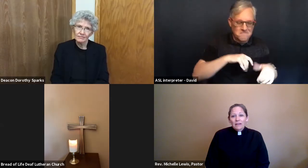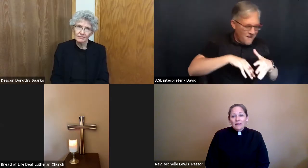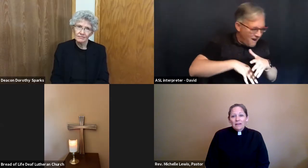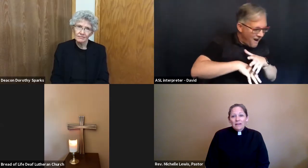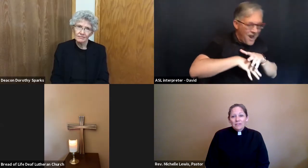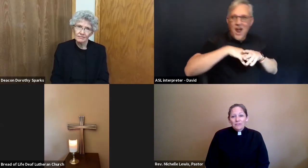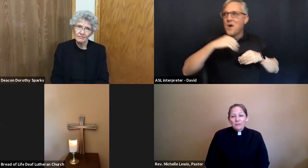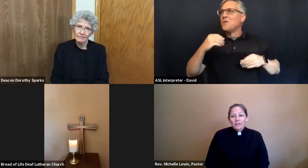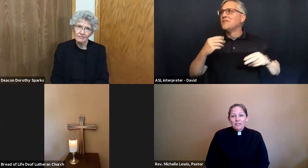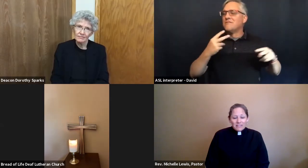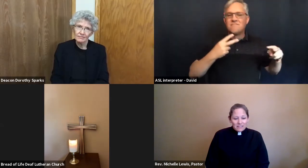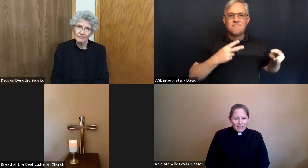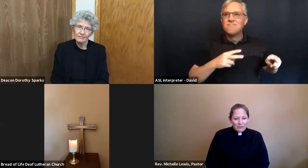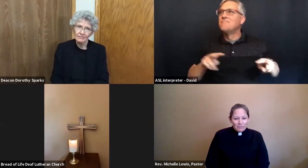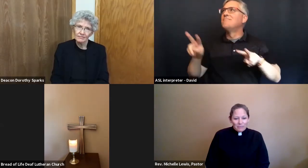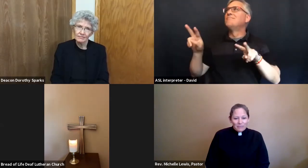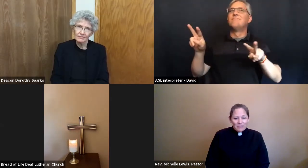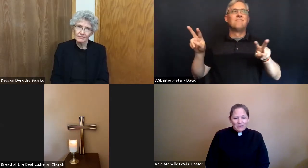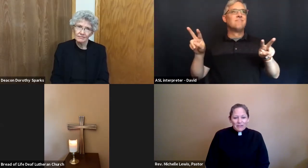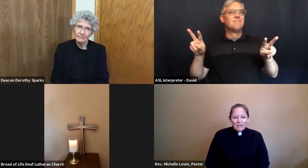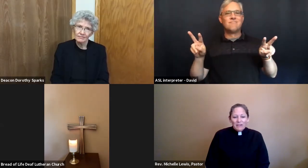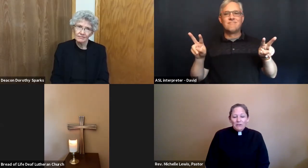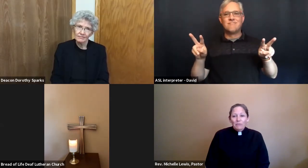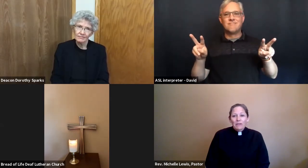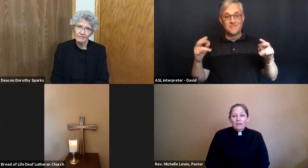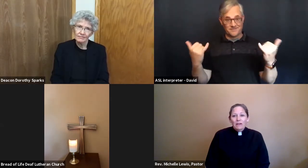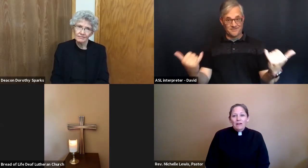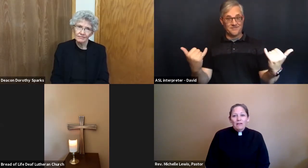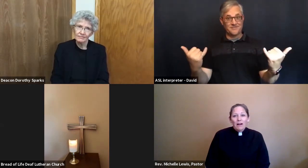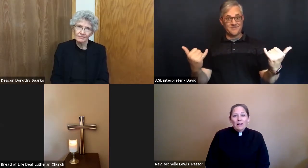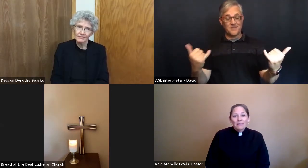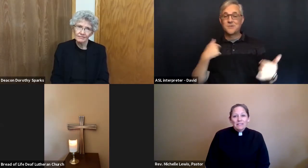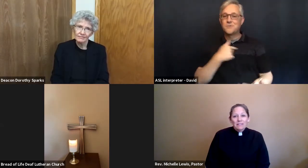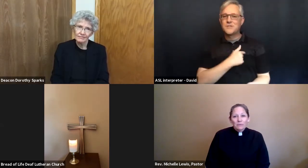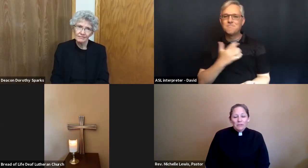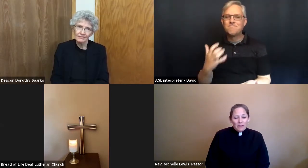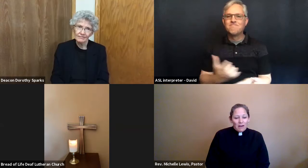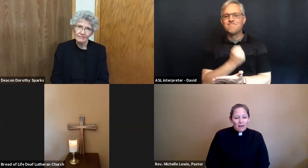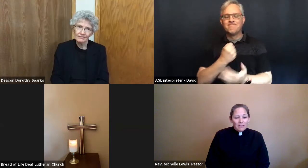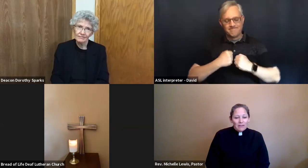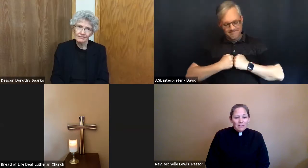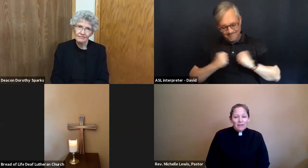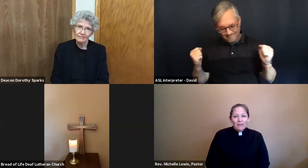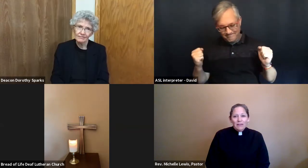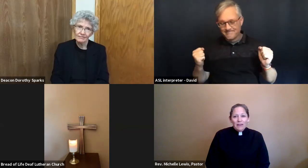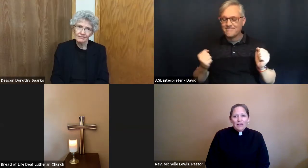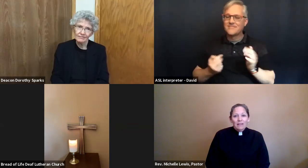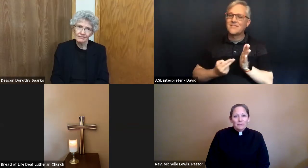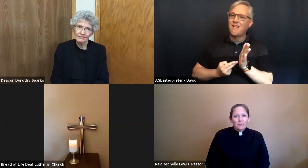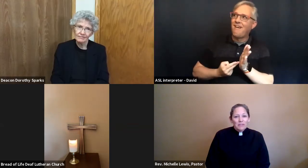And during this time, we are honest with God and with